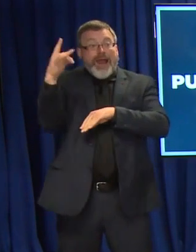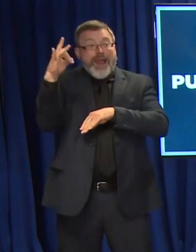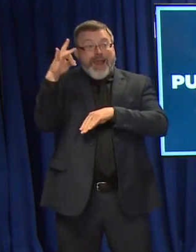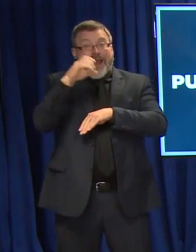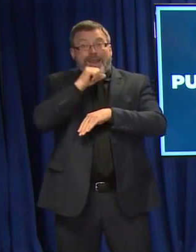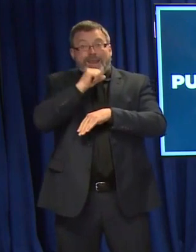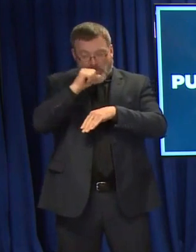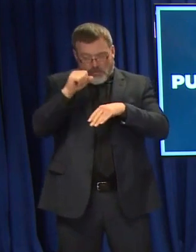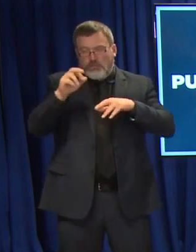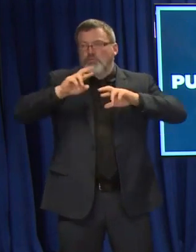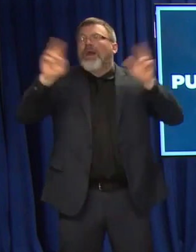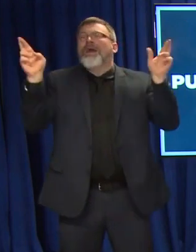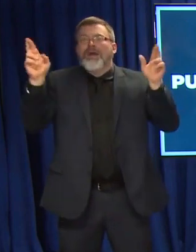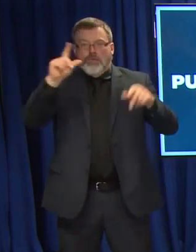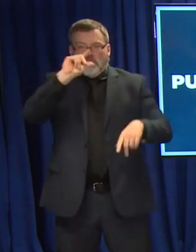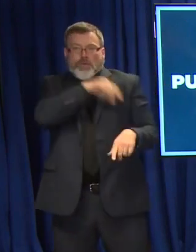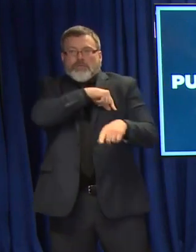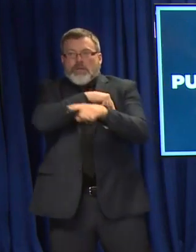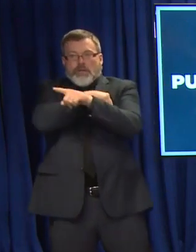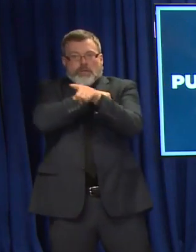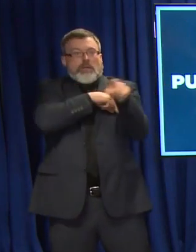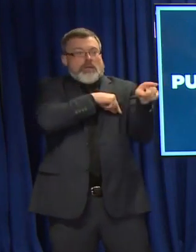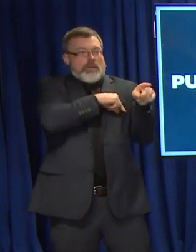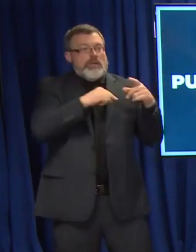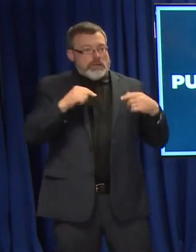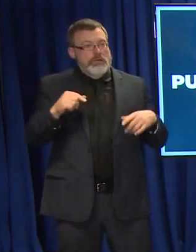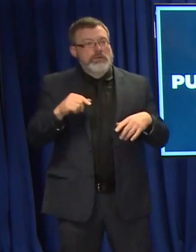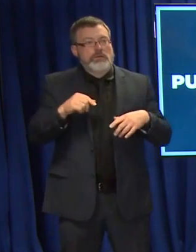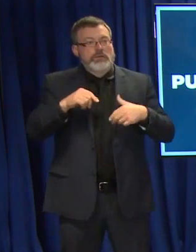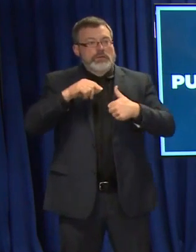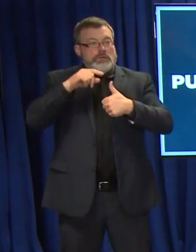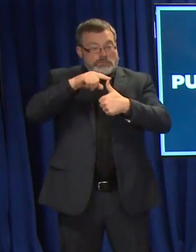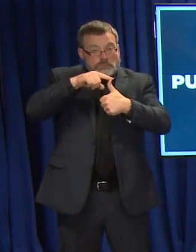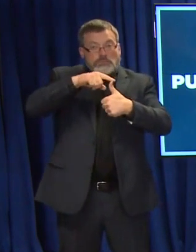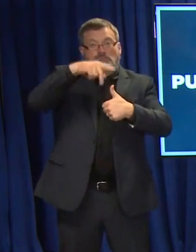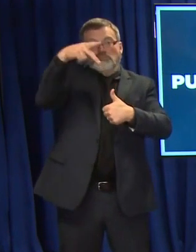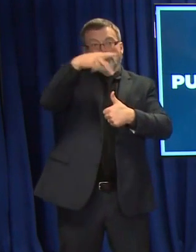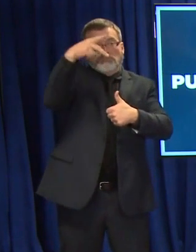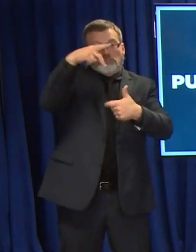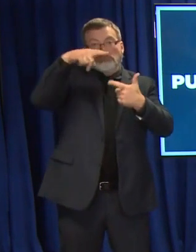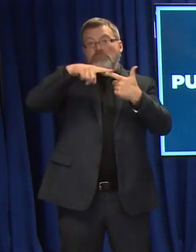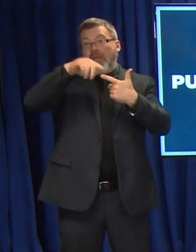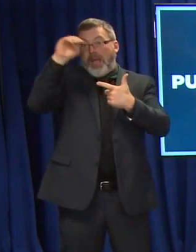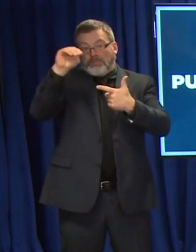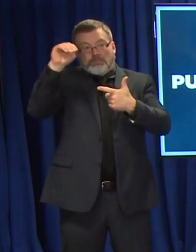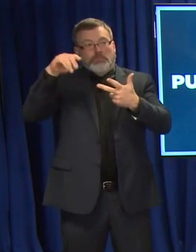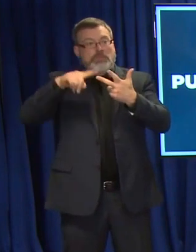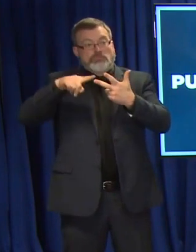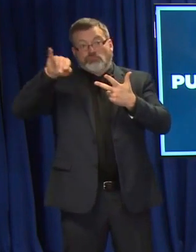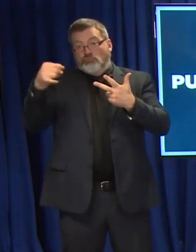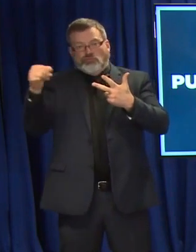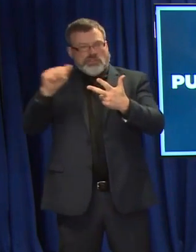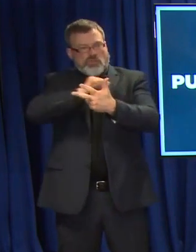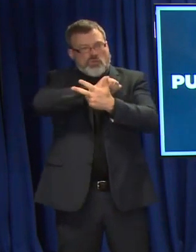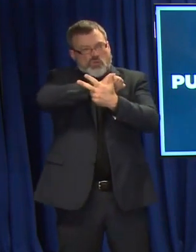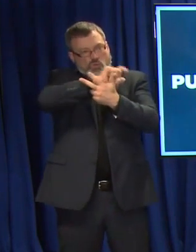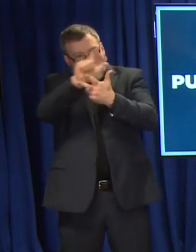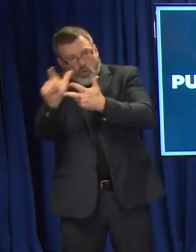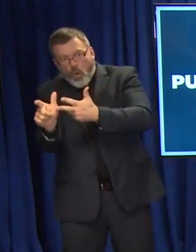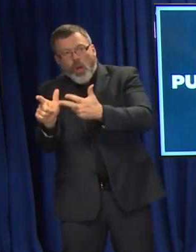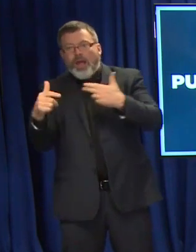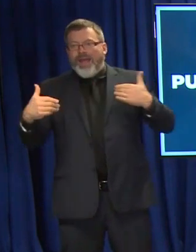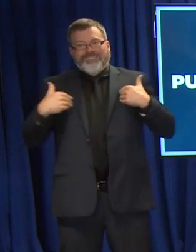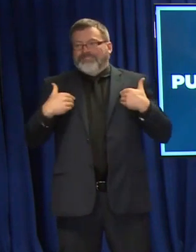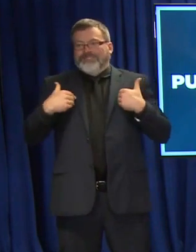who got their primary COVID-19 vaccine series with either the Pfizer vaccine, the Moderna vaccine or the J&J Janssen vaccine. In fact,